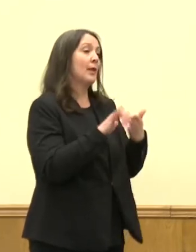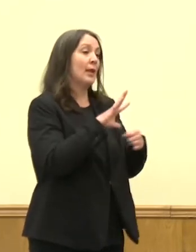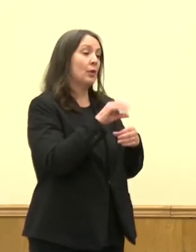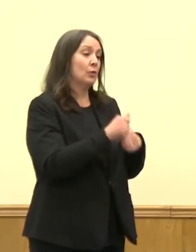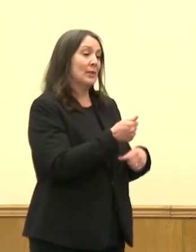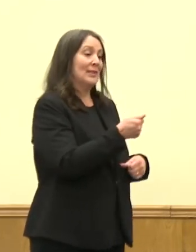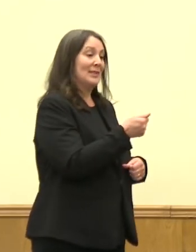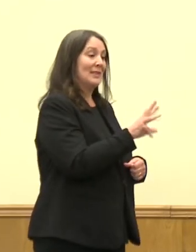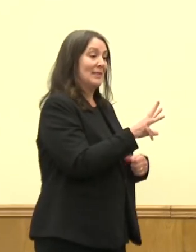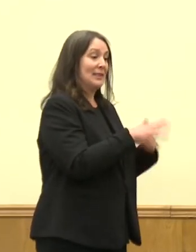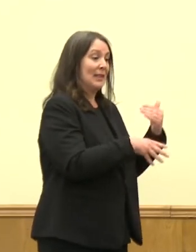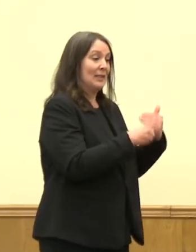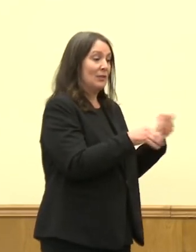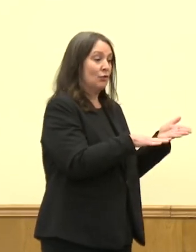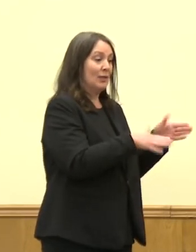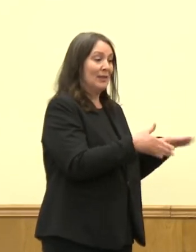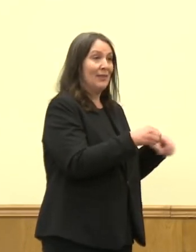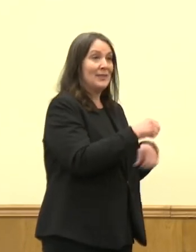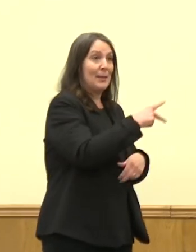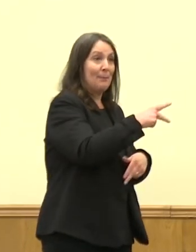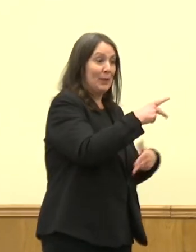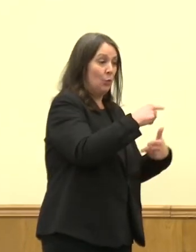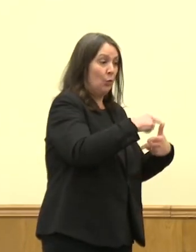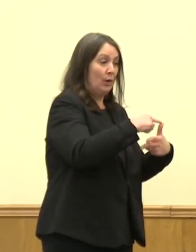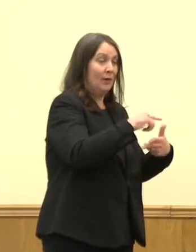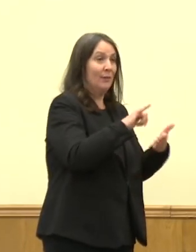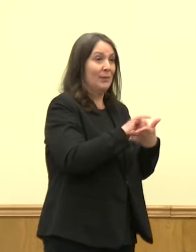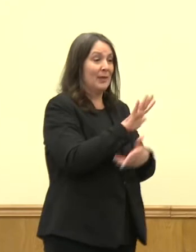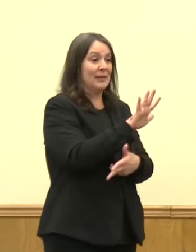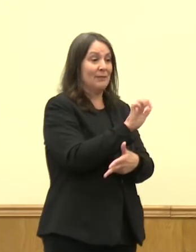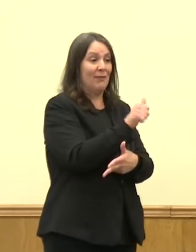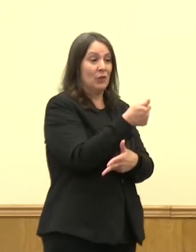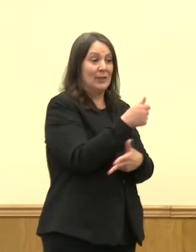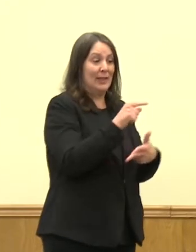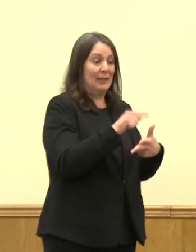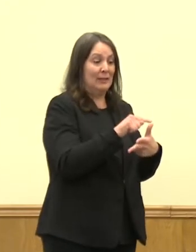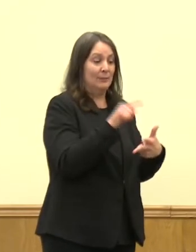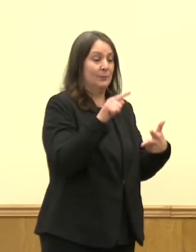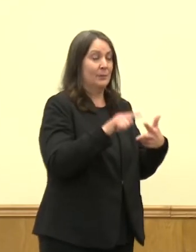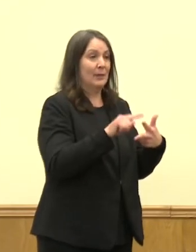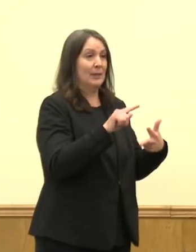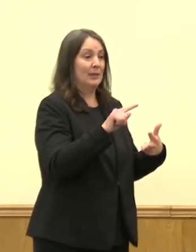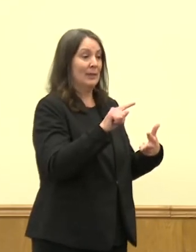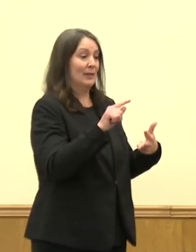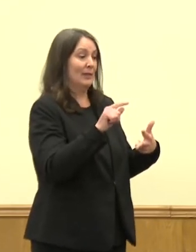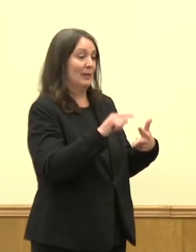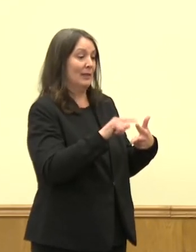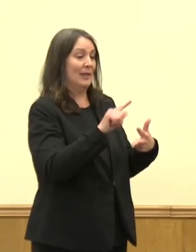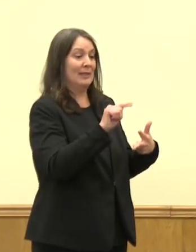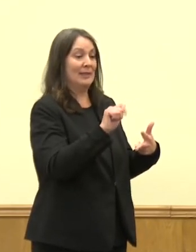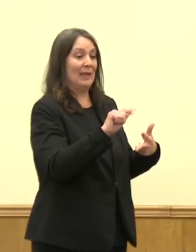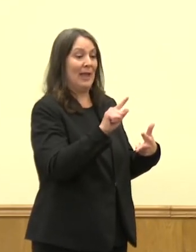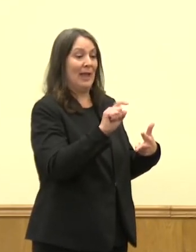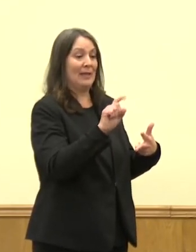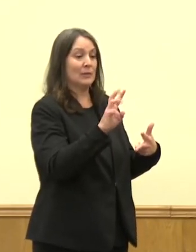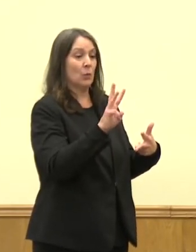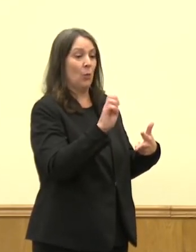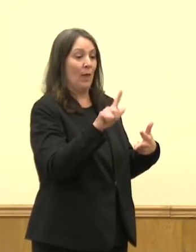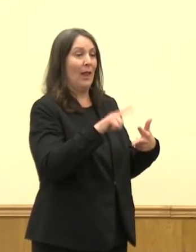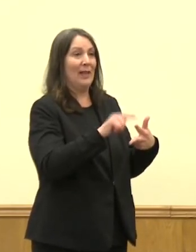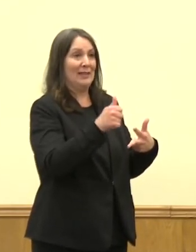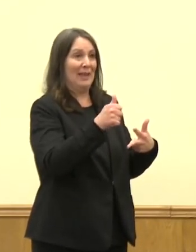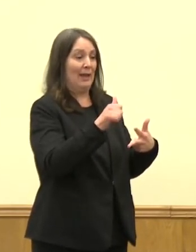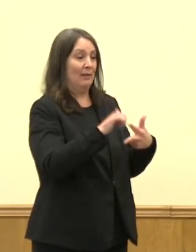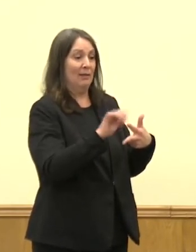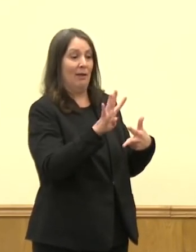16 additional deaths in Peoria, bringing the total to 510, 10 in Tazewell County, bringing it to